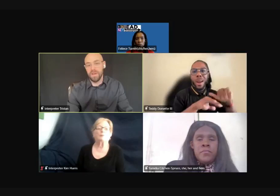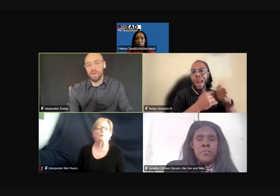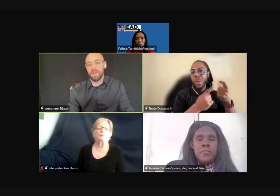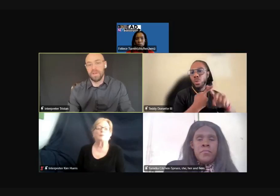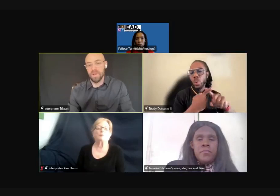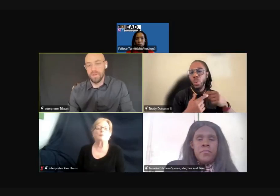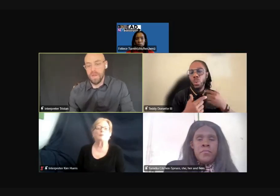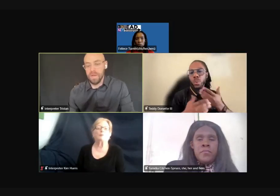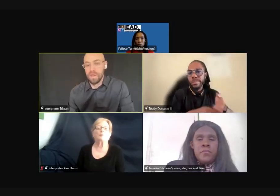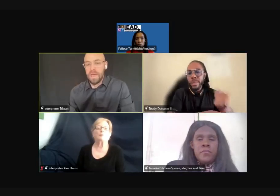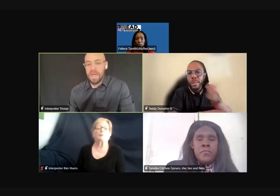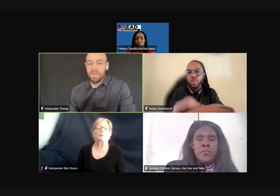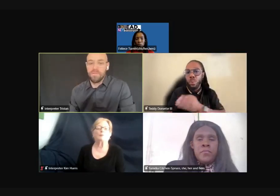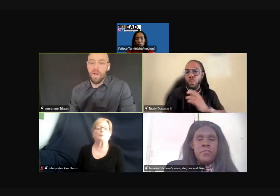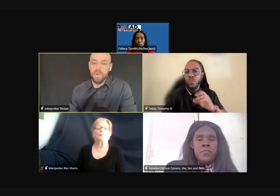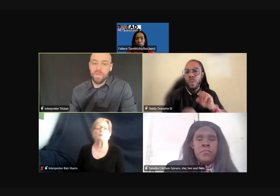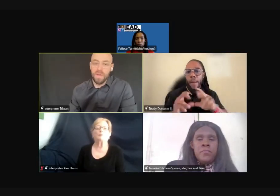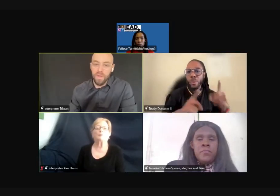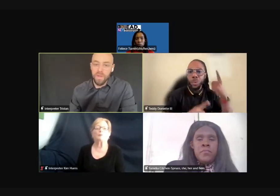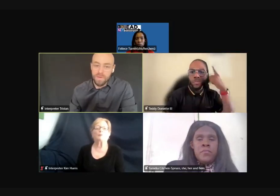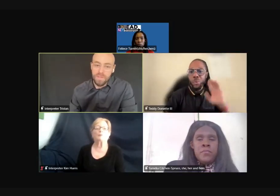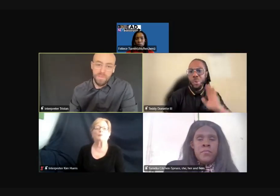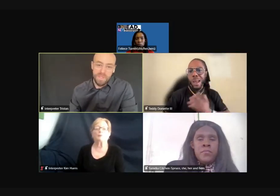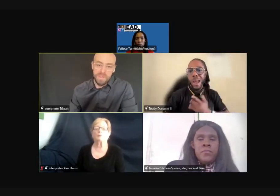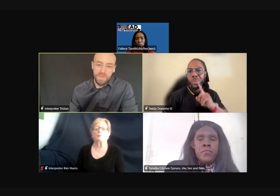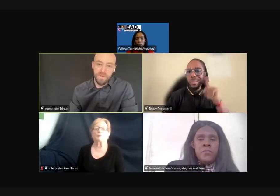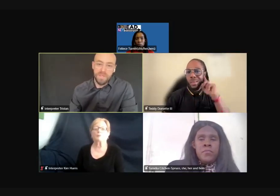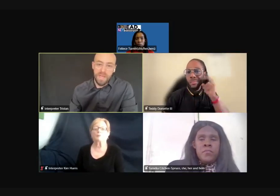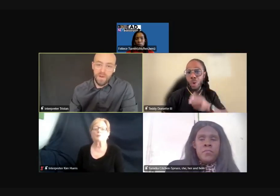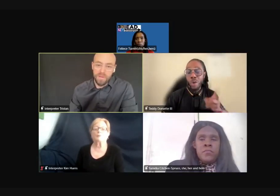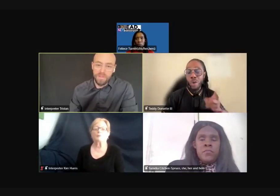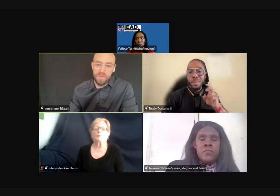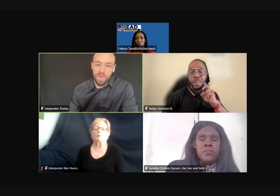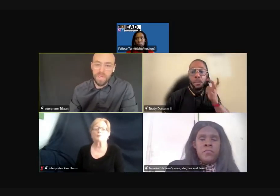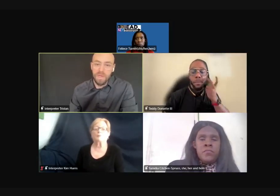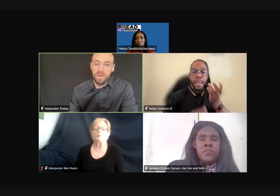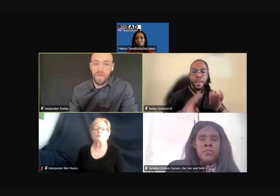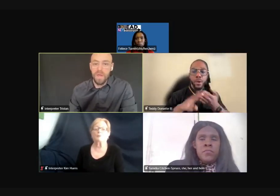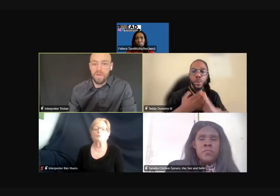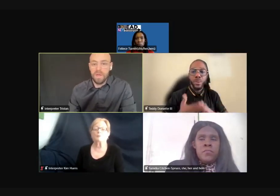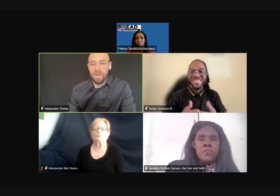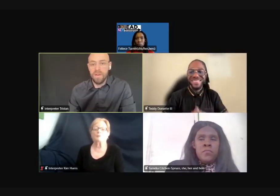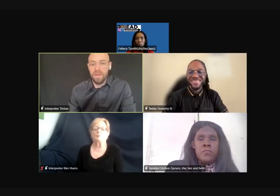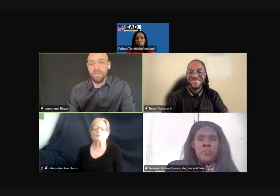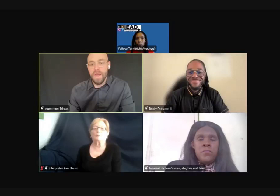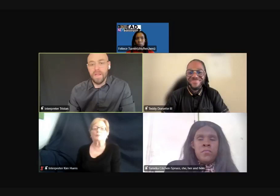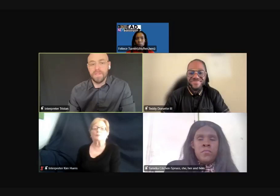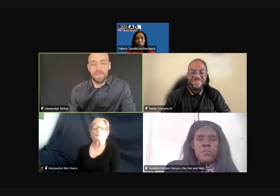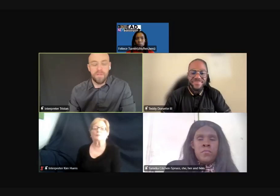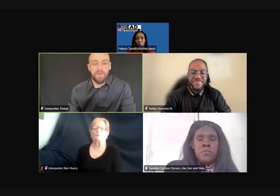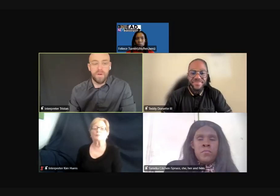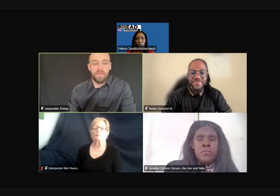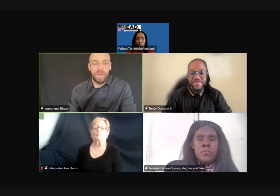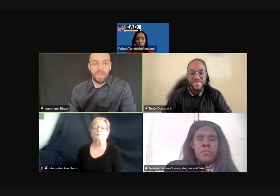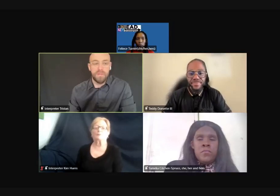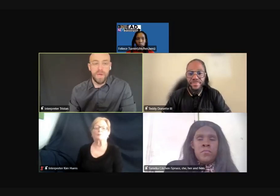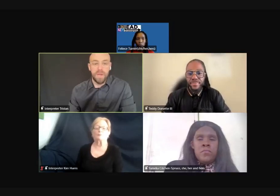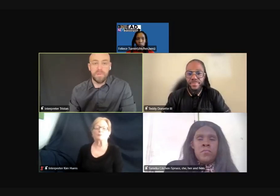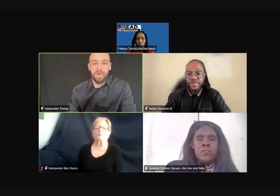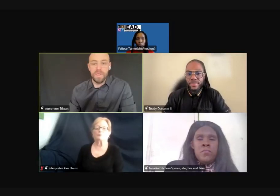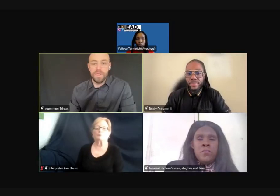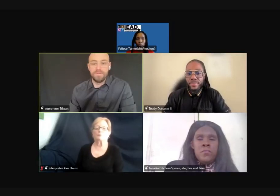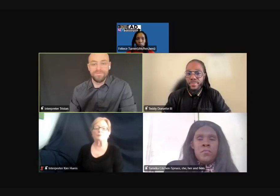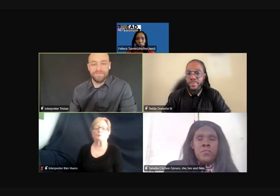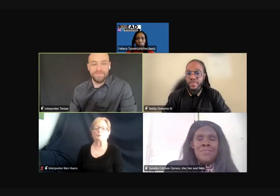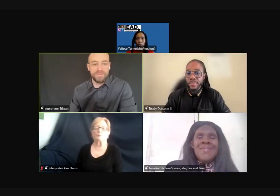inclusive of and, uh, involved with the other business owners in the area so that we can kind of further advance our deaf, hard of hearing, deaf